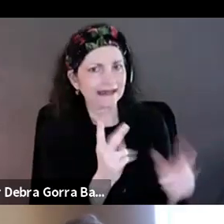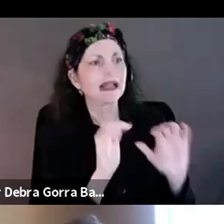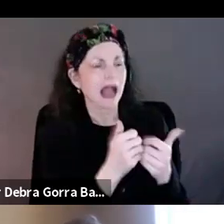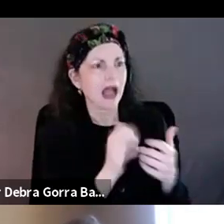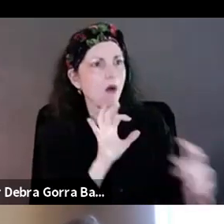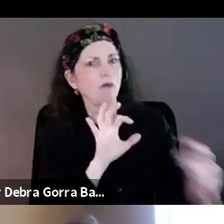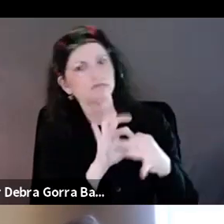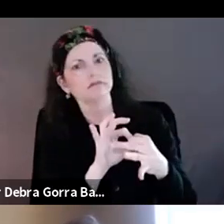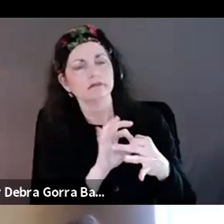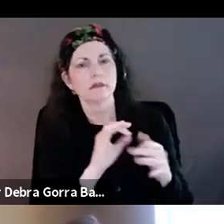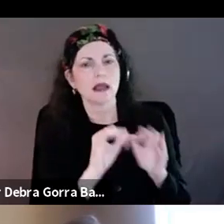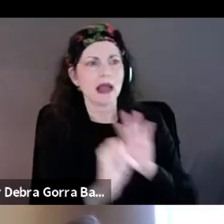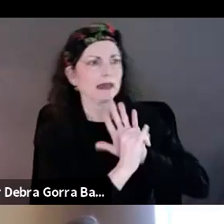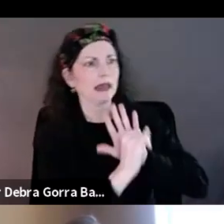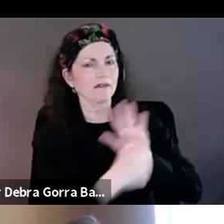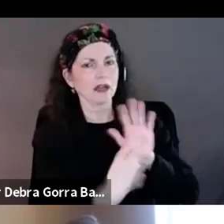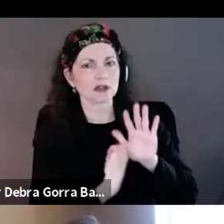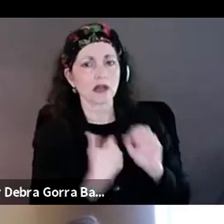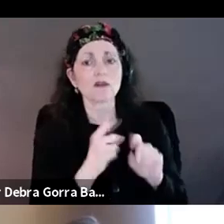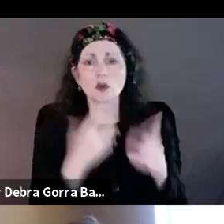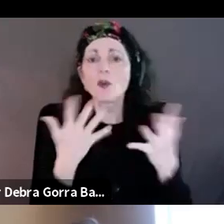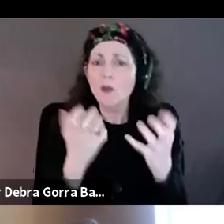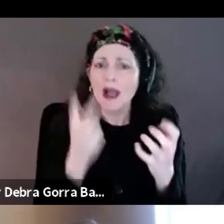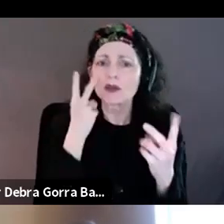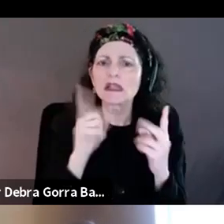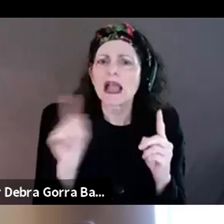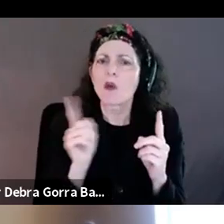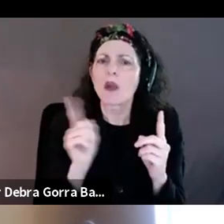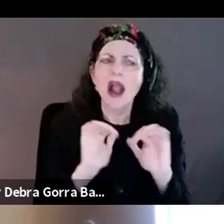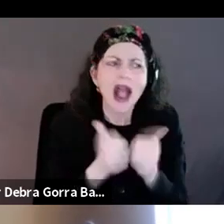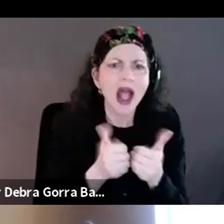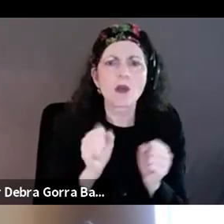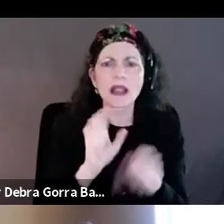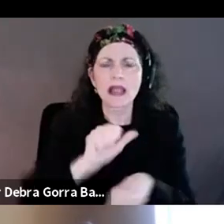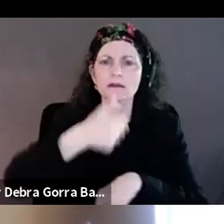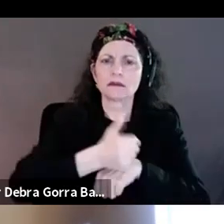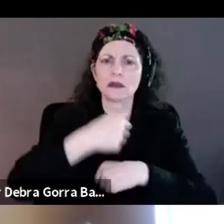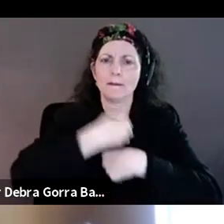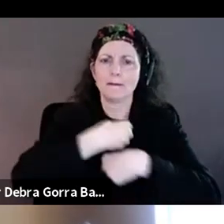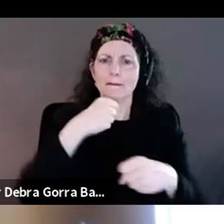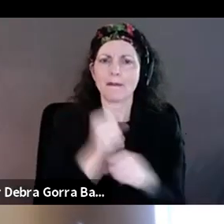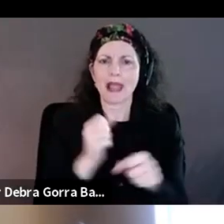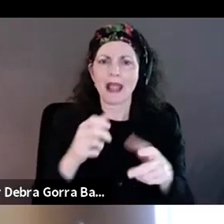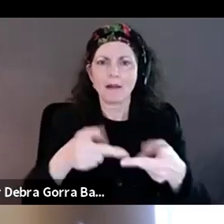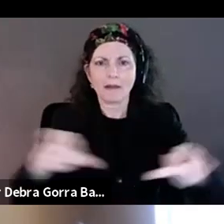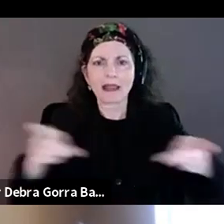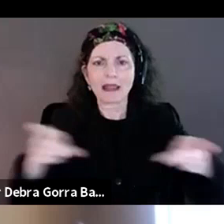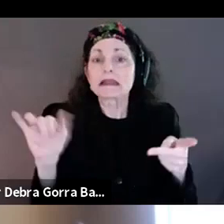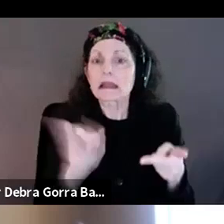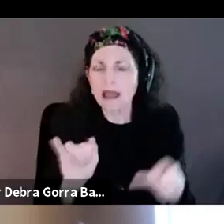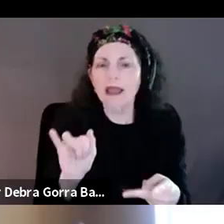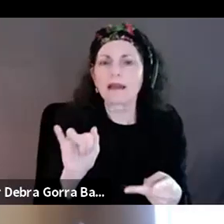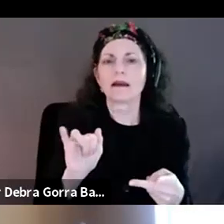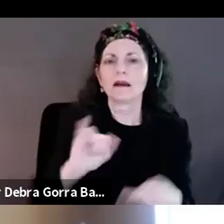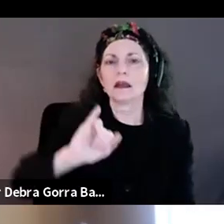how we could create spaces like Camp Gened spaces that were kind of liberatory spaces for people to come together.